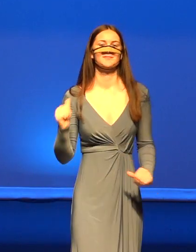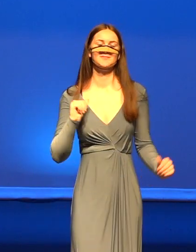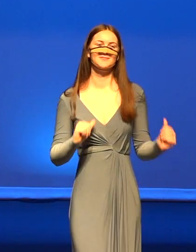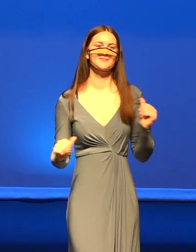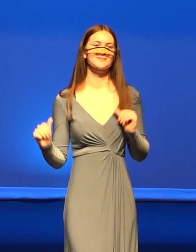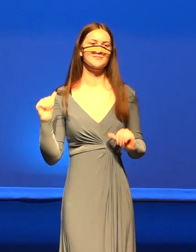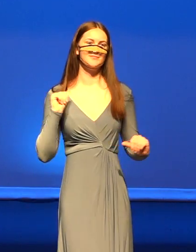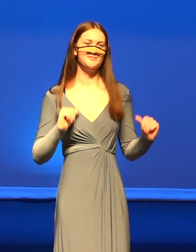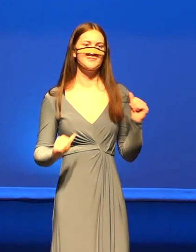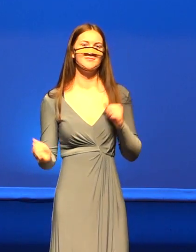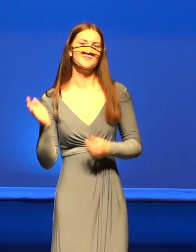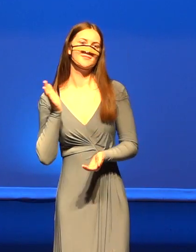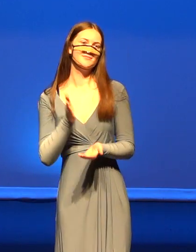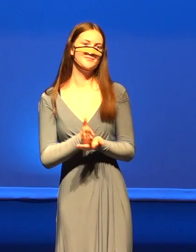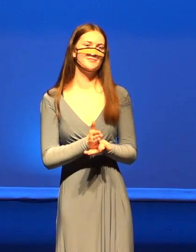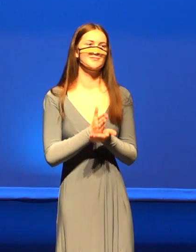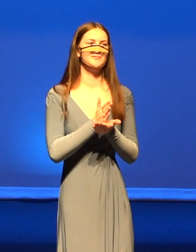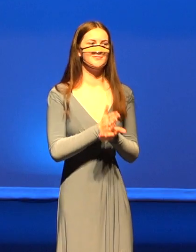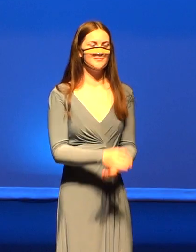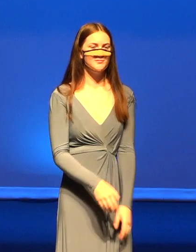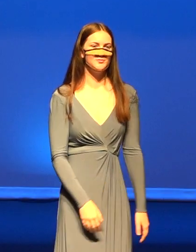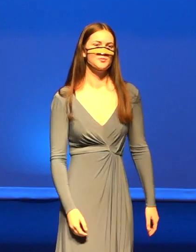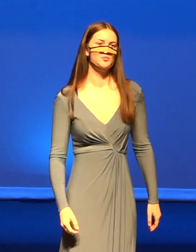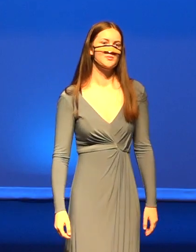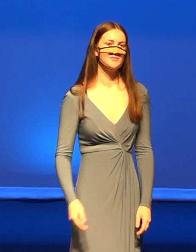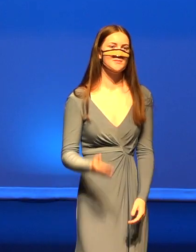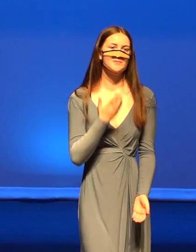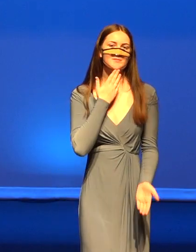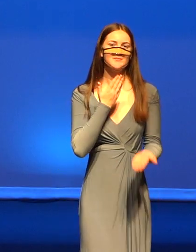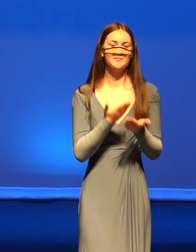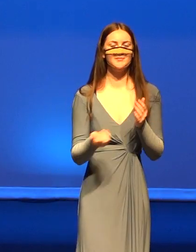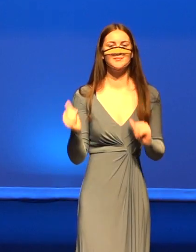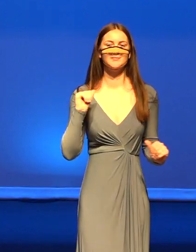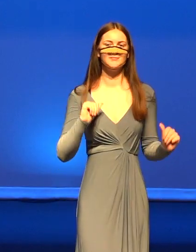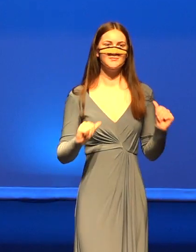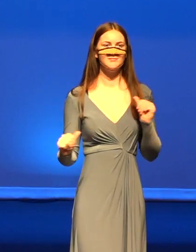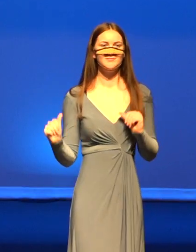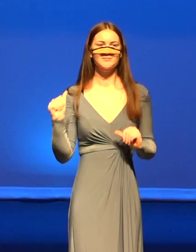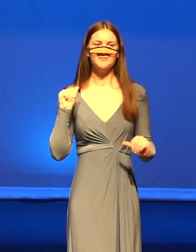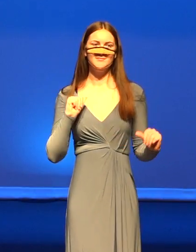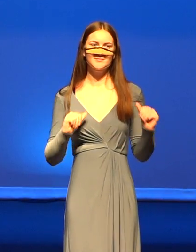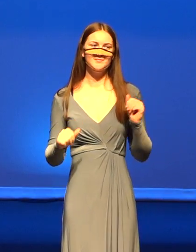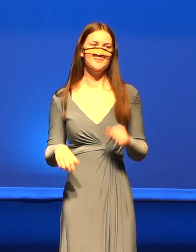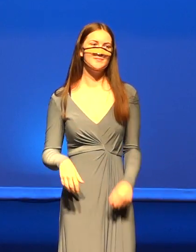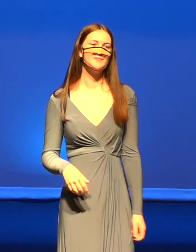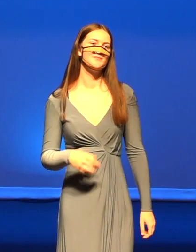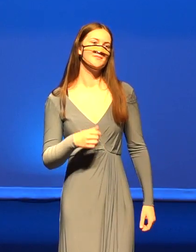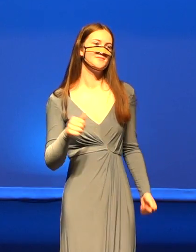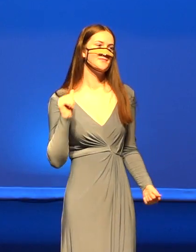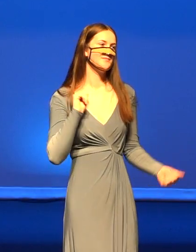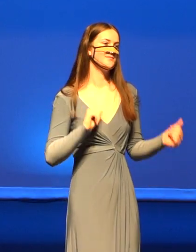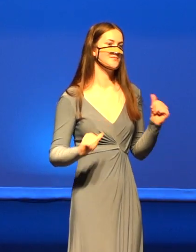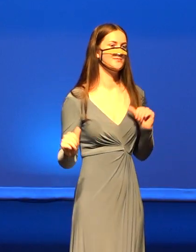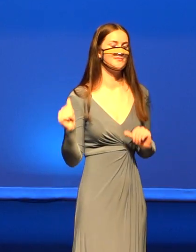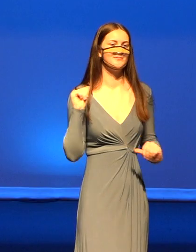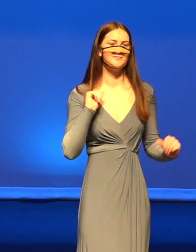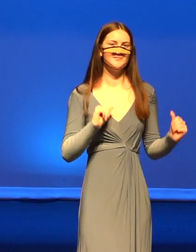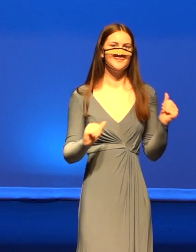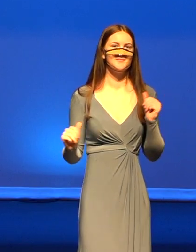Curtains put me closing. That was quite a show. Very entertaining.